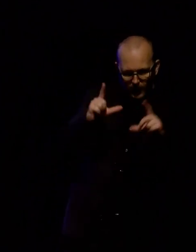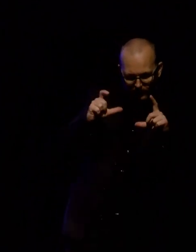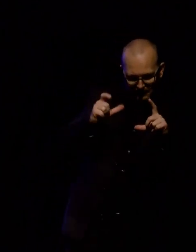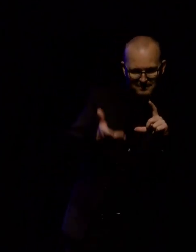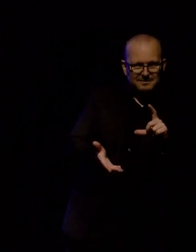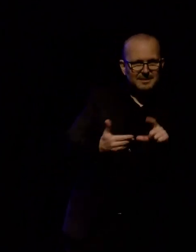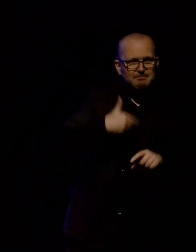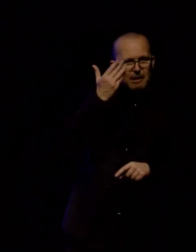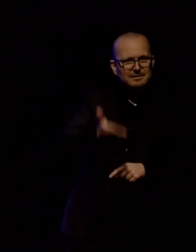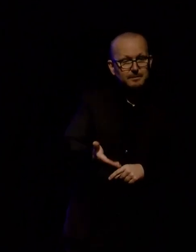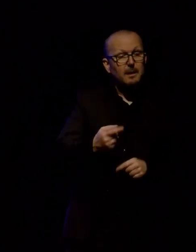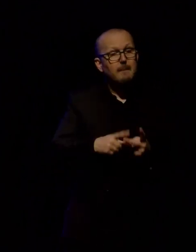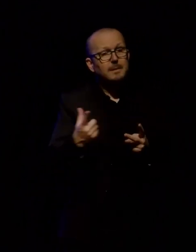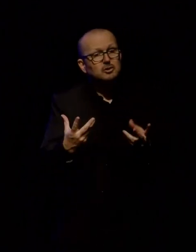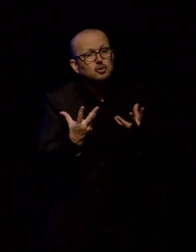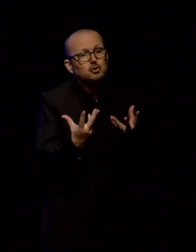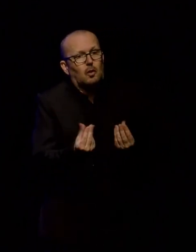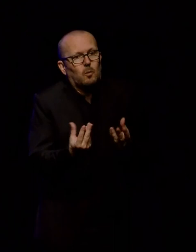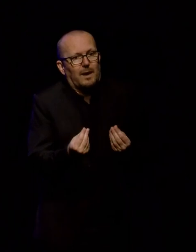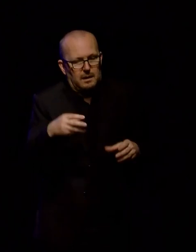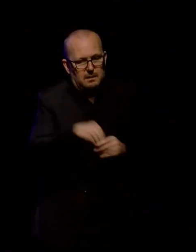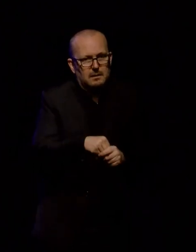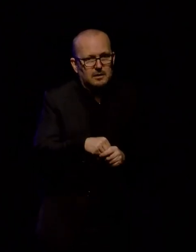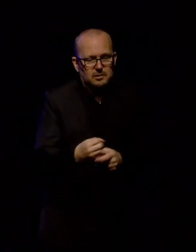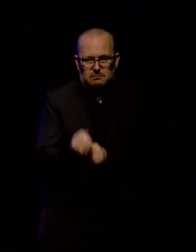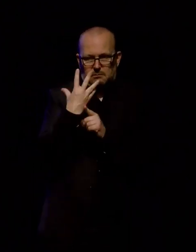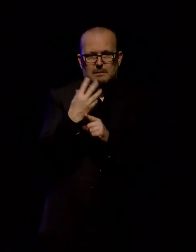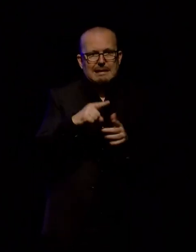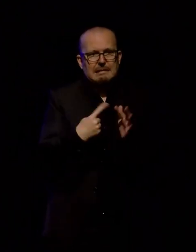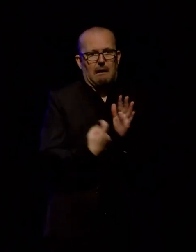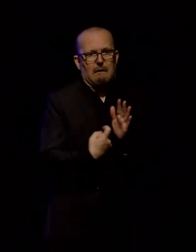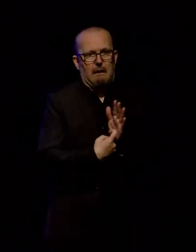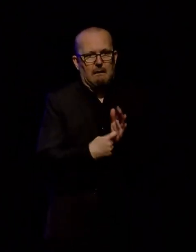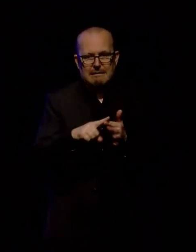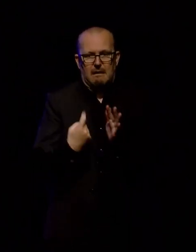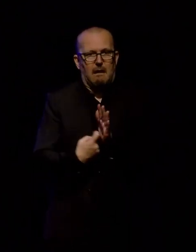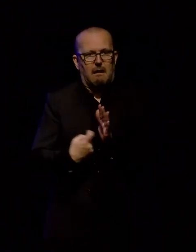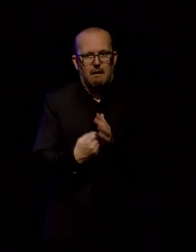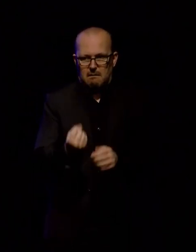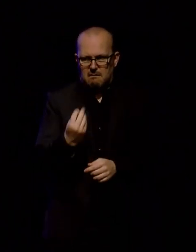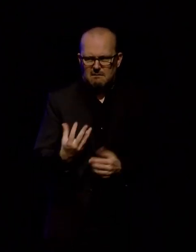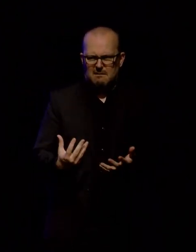that came with it just displays an error message and doesn't turn on. And yes, I have restarted the machine.